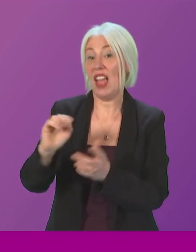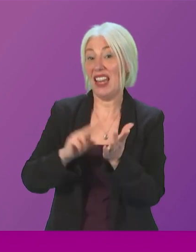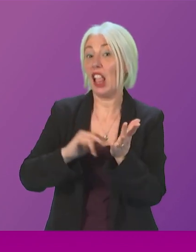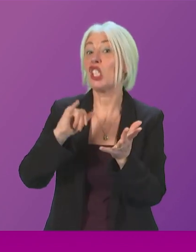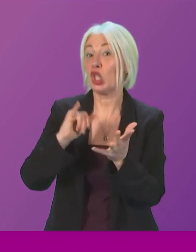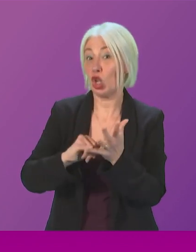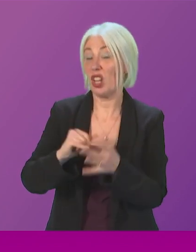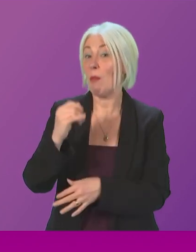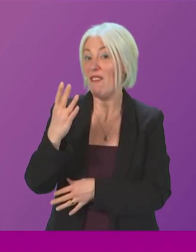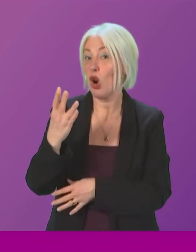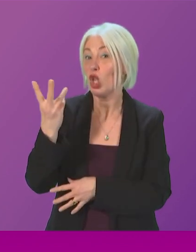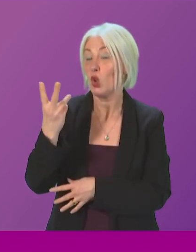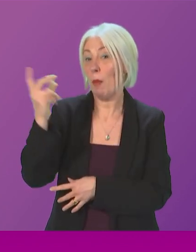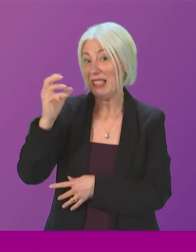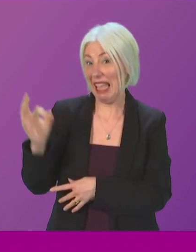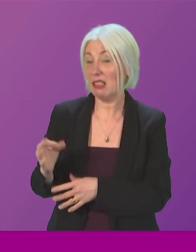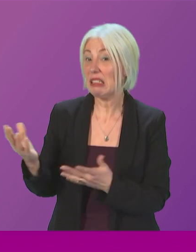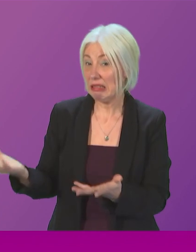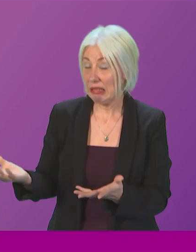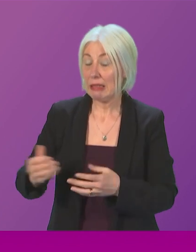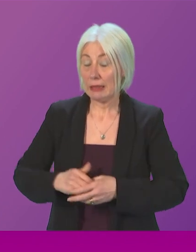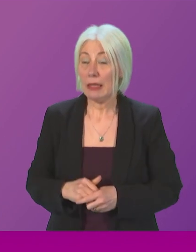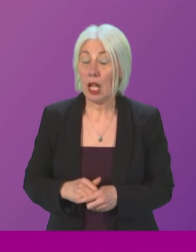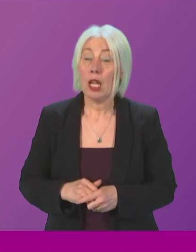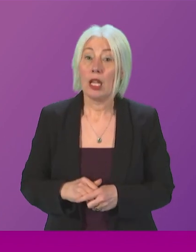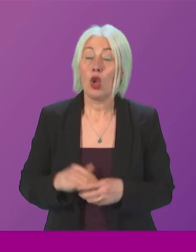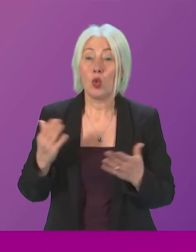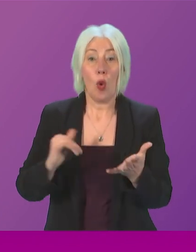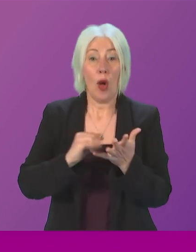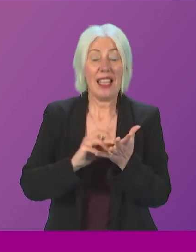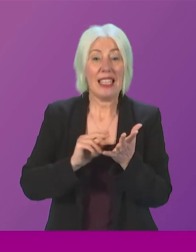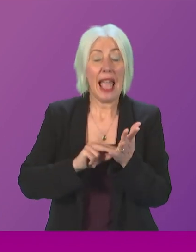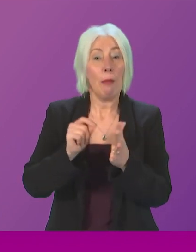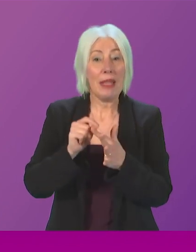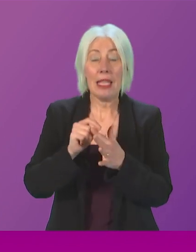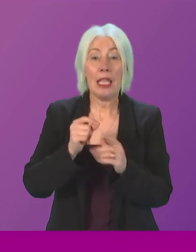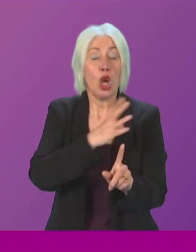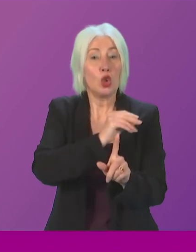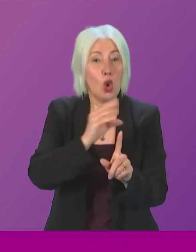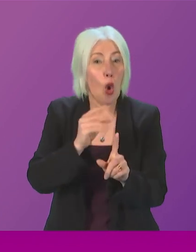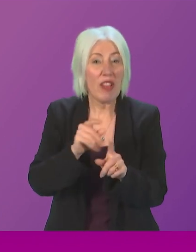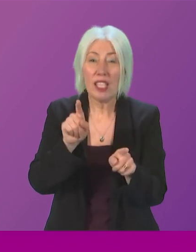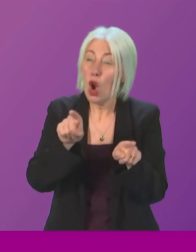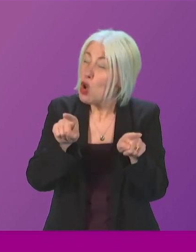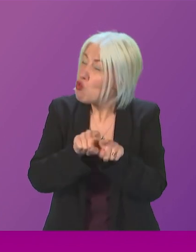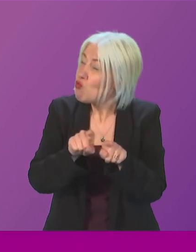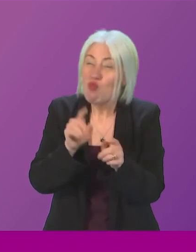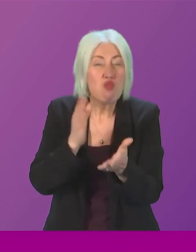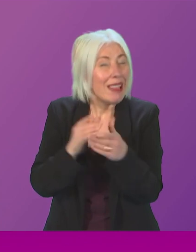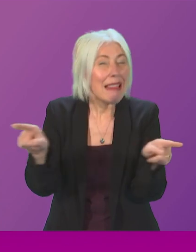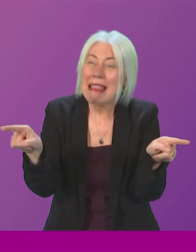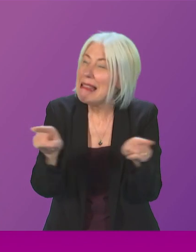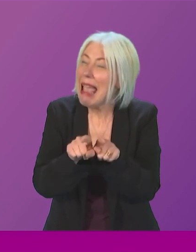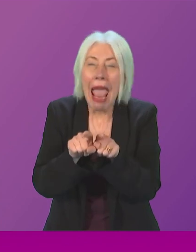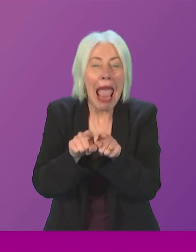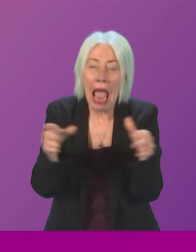of Nicola Sturgeon I'm not sure if that's a compliment anymore but the SNP and the Tories two sides of the same coin both wanting